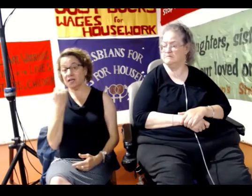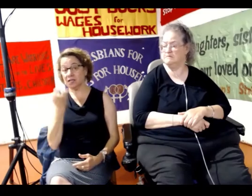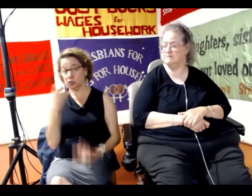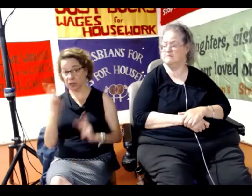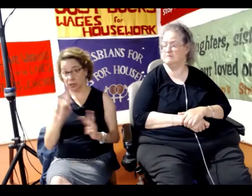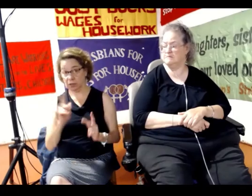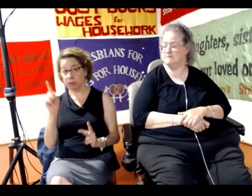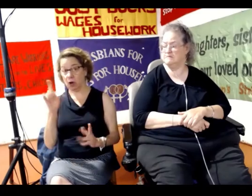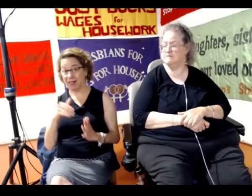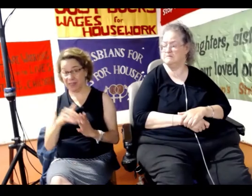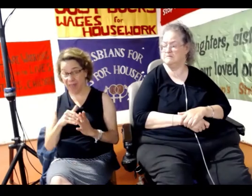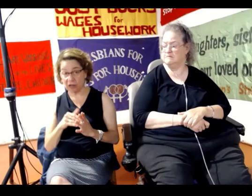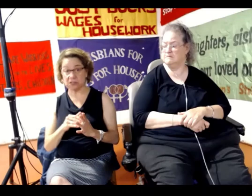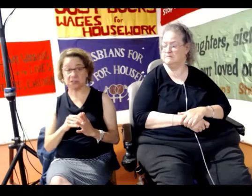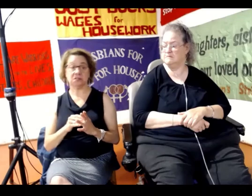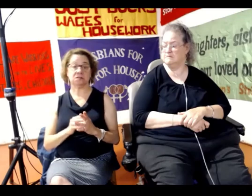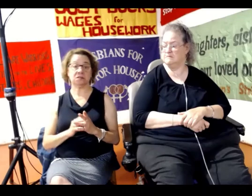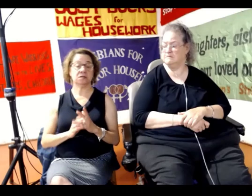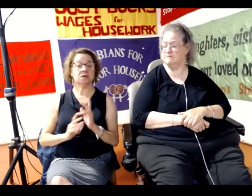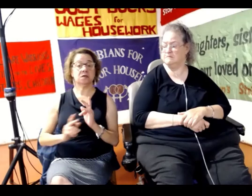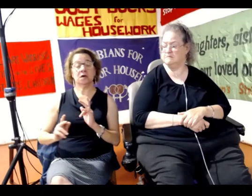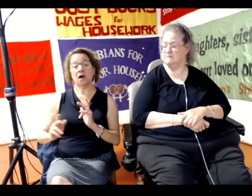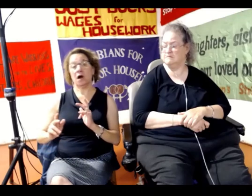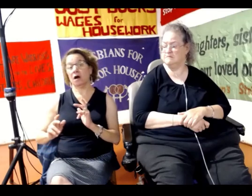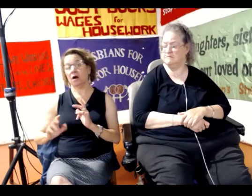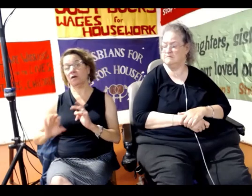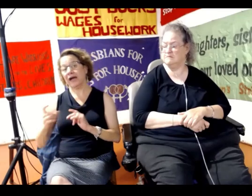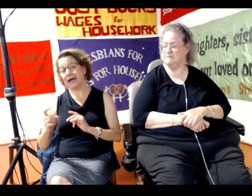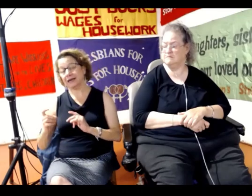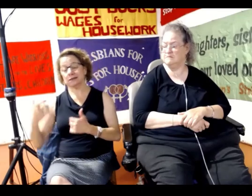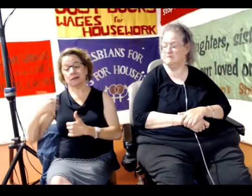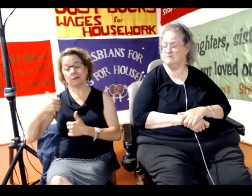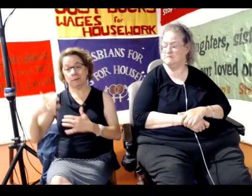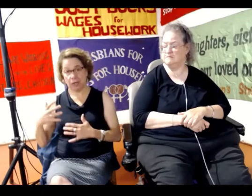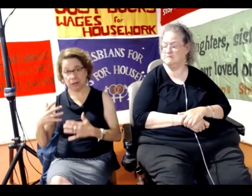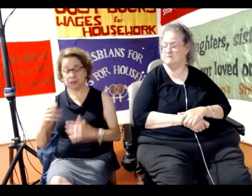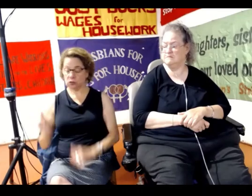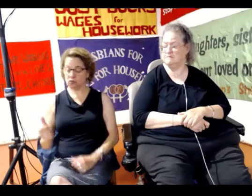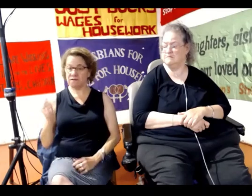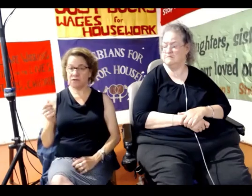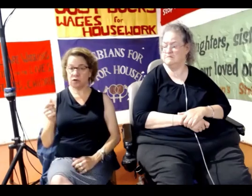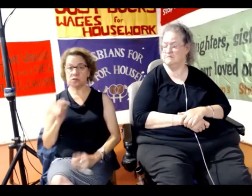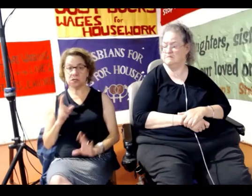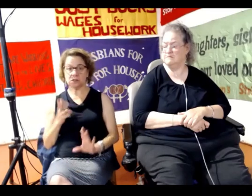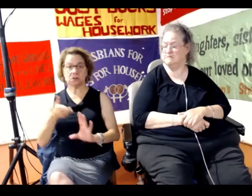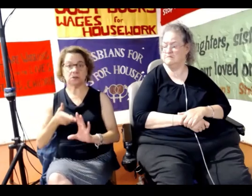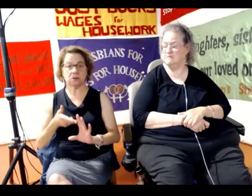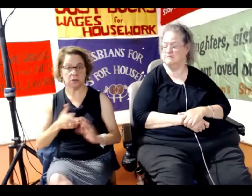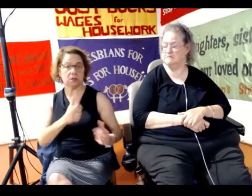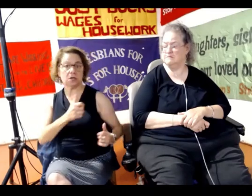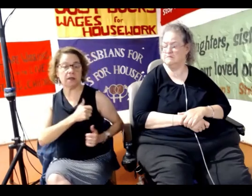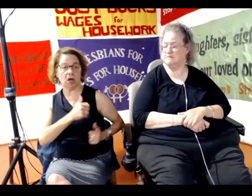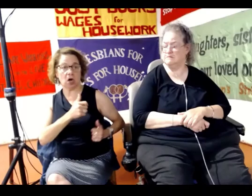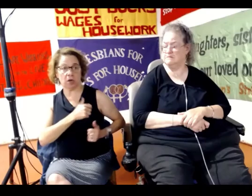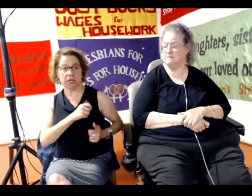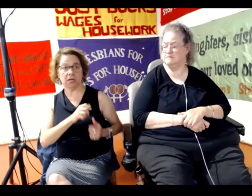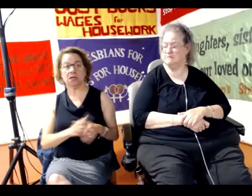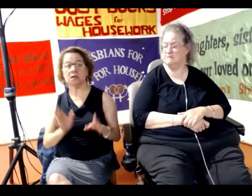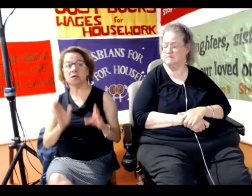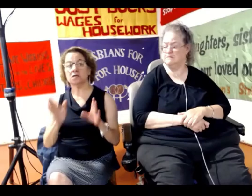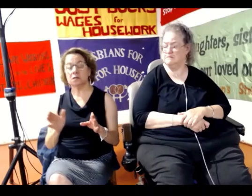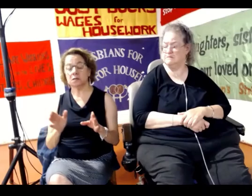thousands of reservists are refusing to serve in the army. Palestine Action,